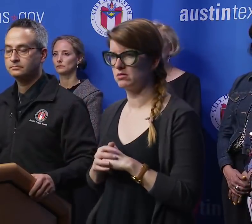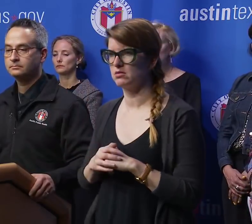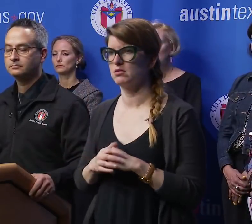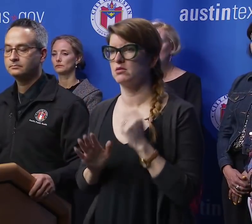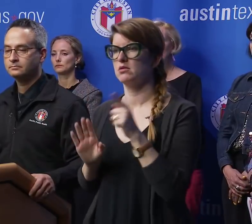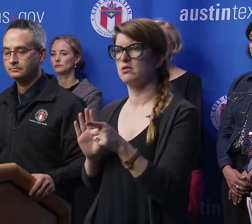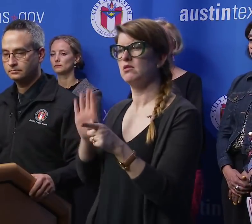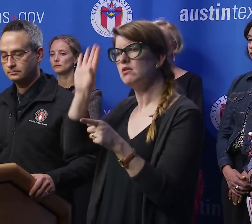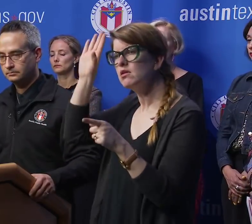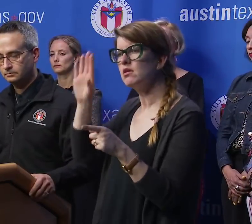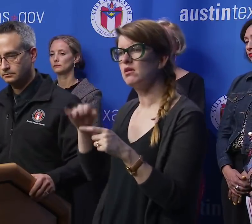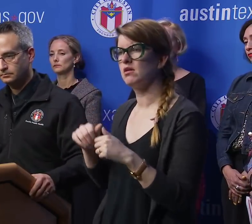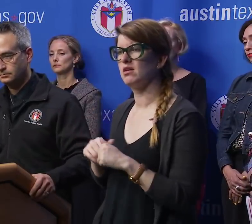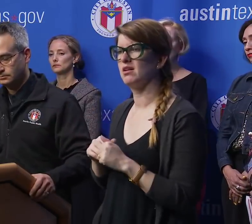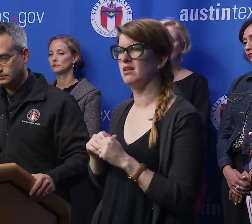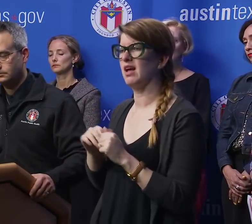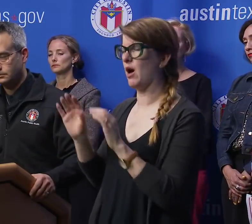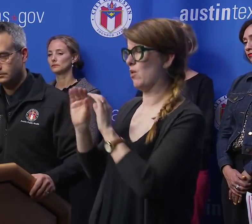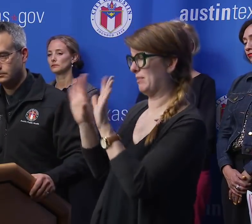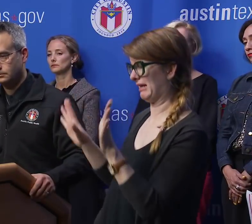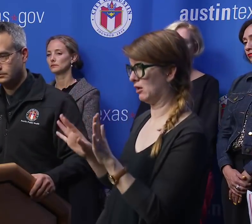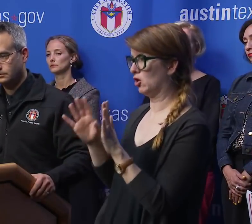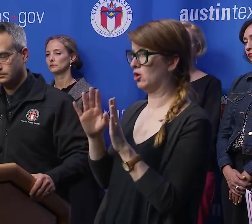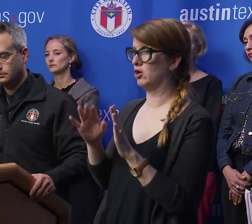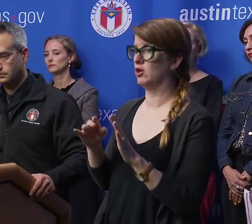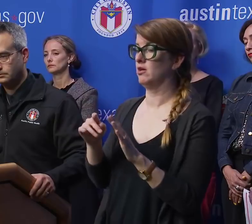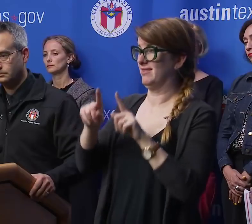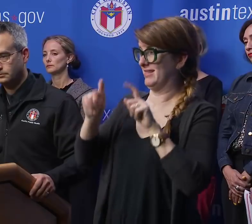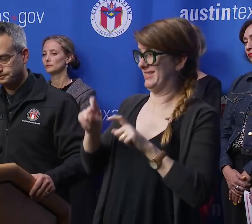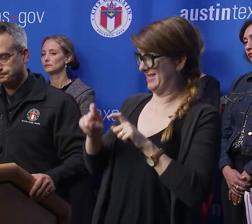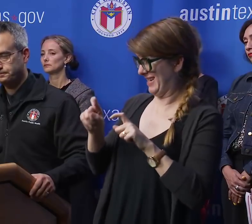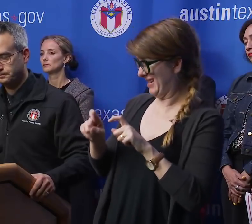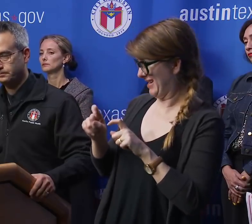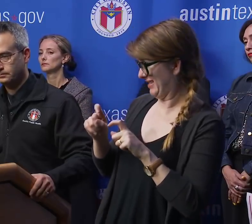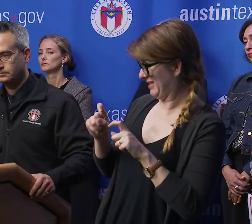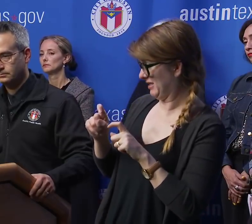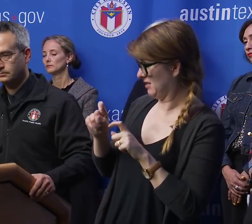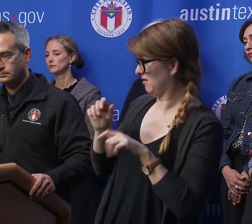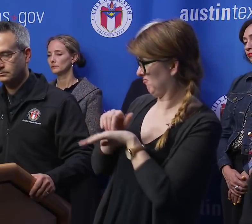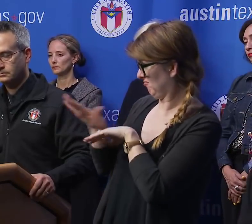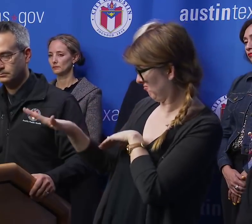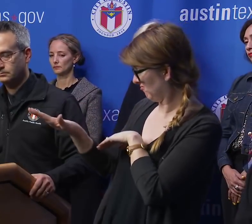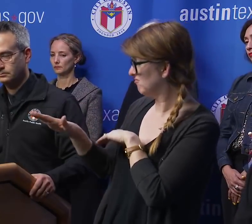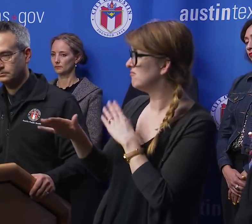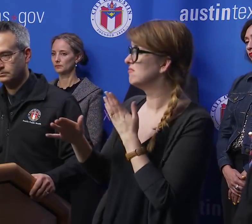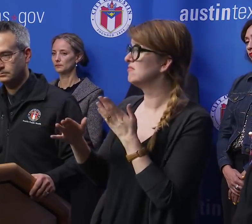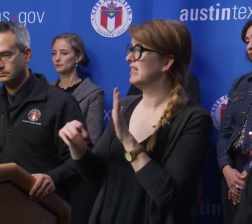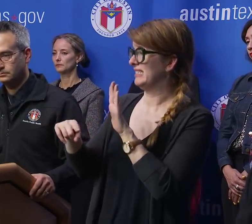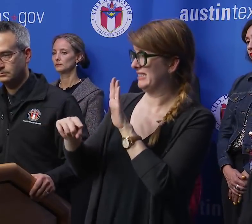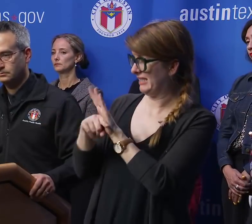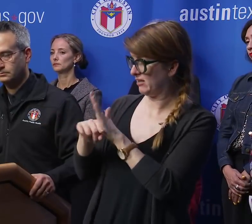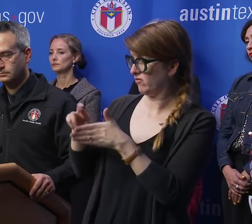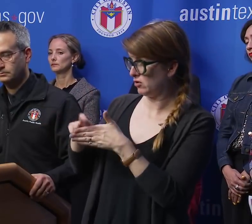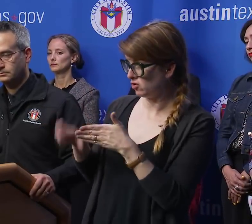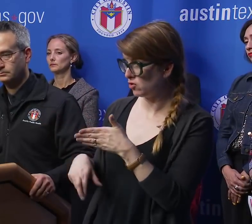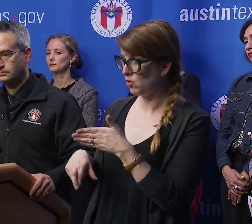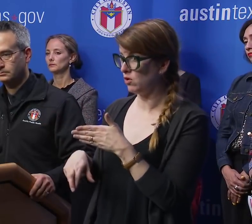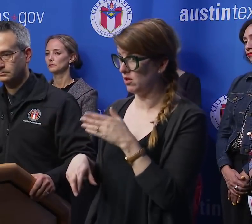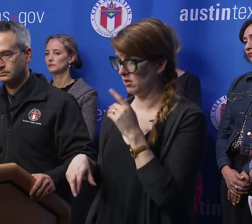The negative result you got, just to be abundantly clear, when you made the announcement on Tuesday that testing was underway, is this